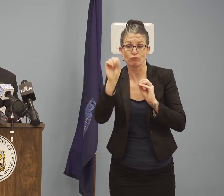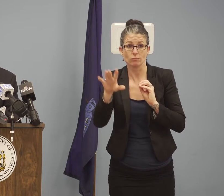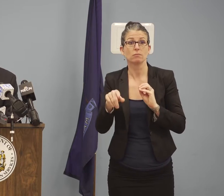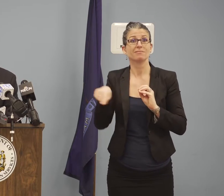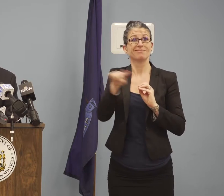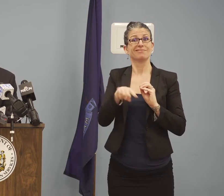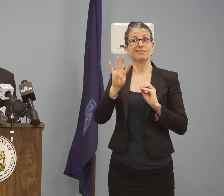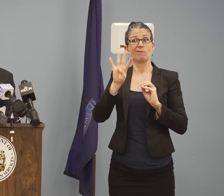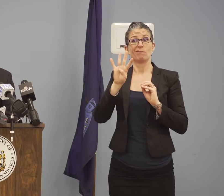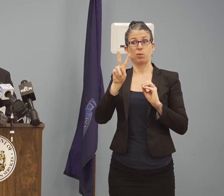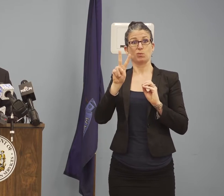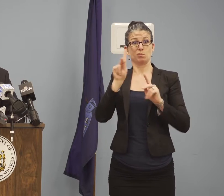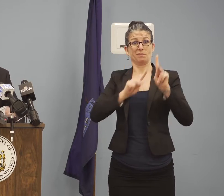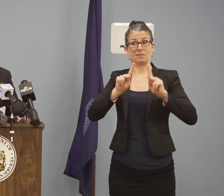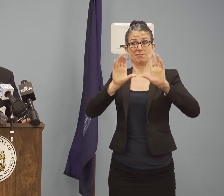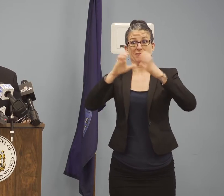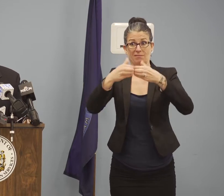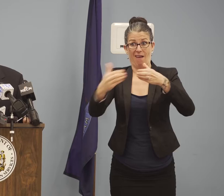yesterday.